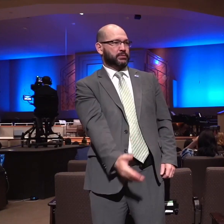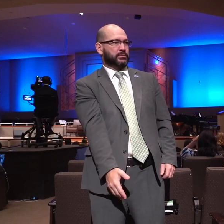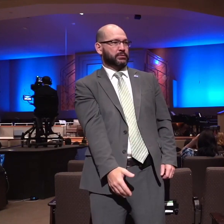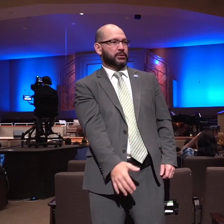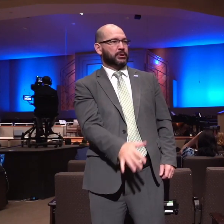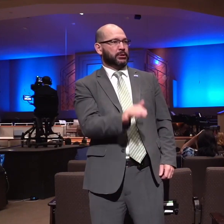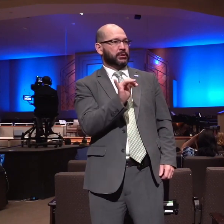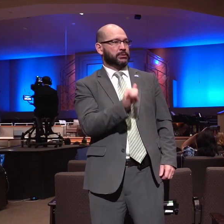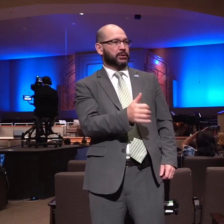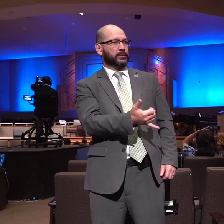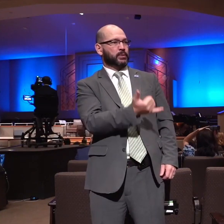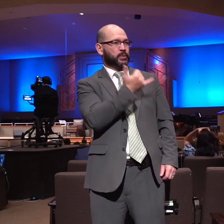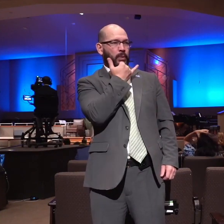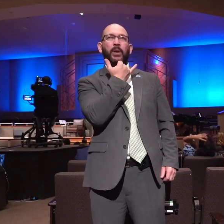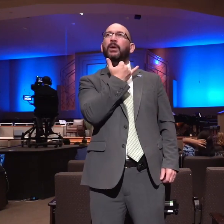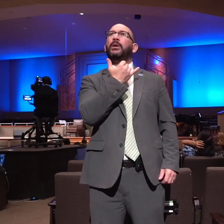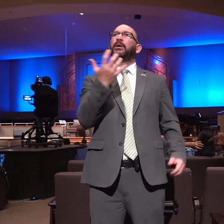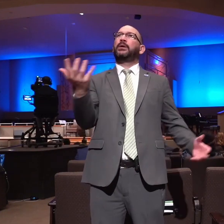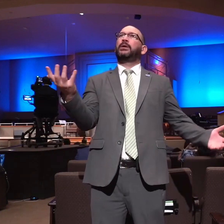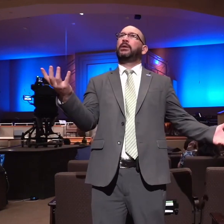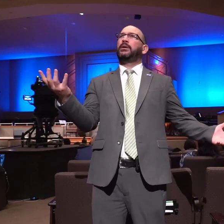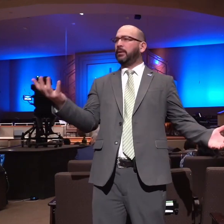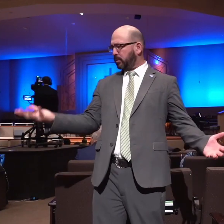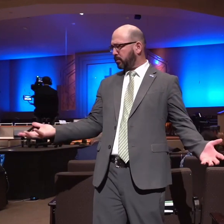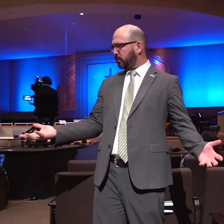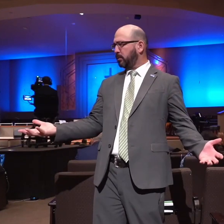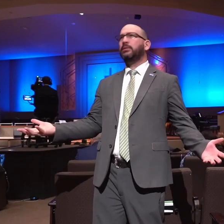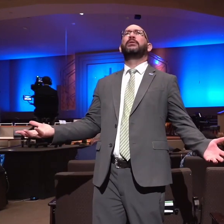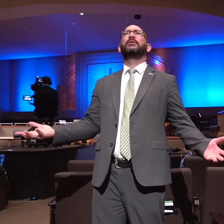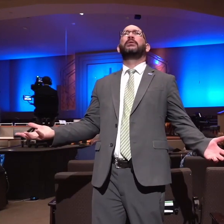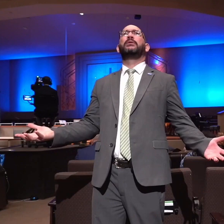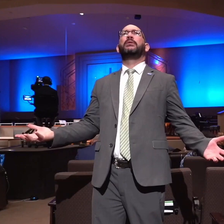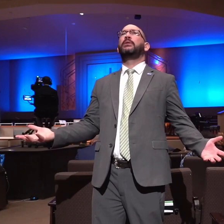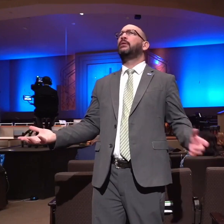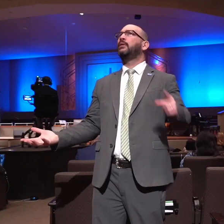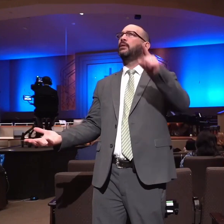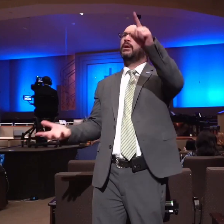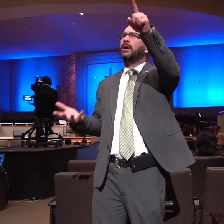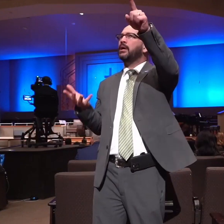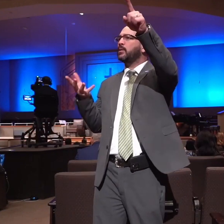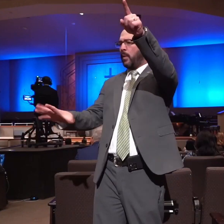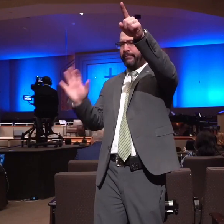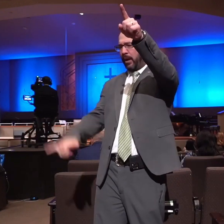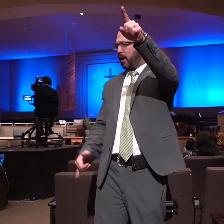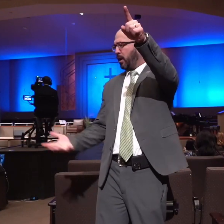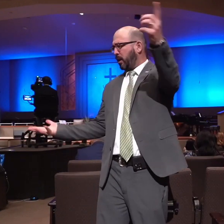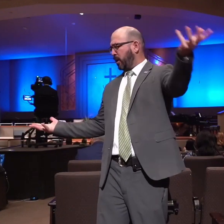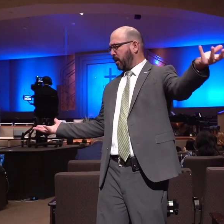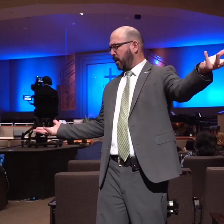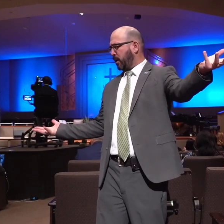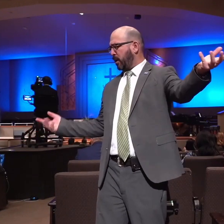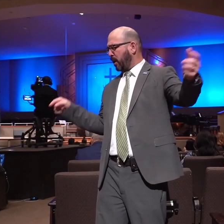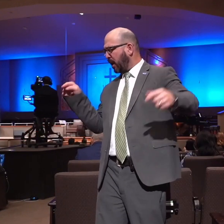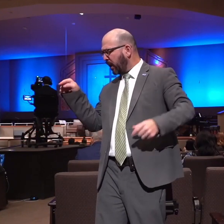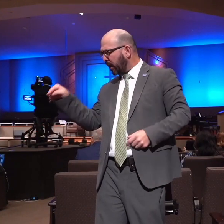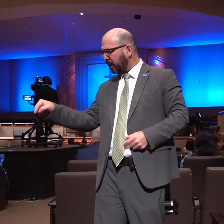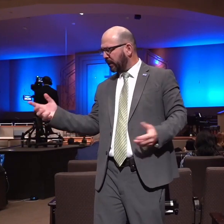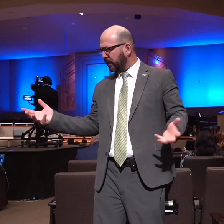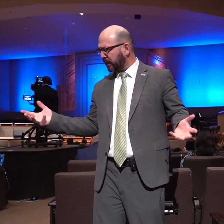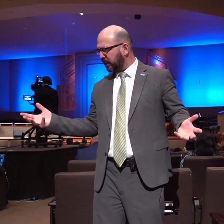of god's plan in his life that was certainly not of god for him to violate his his sexual